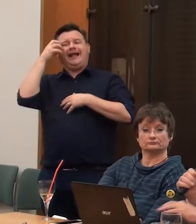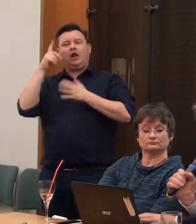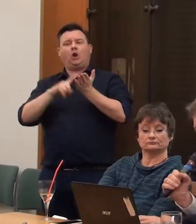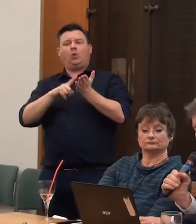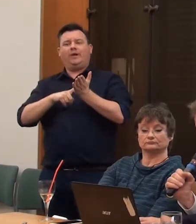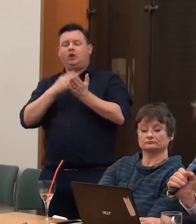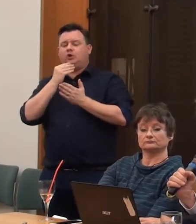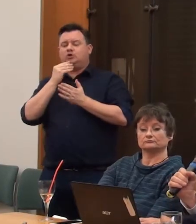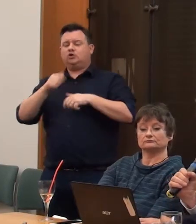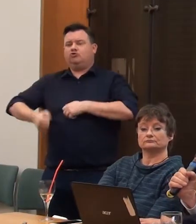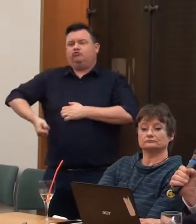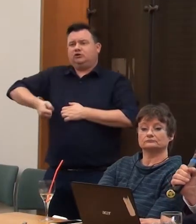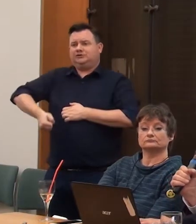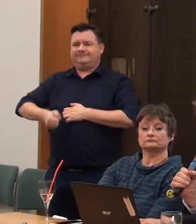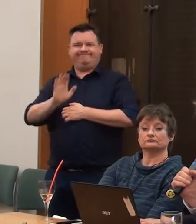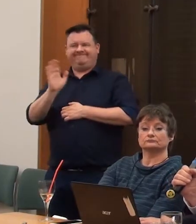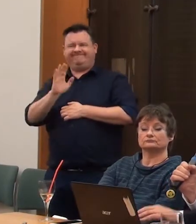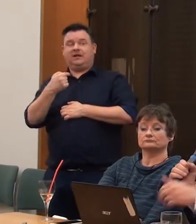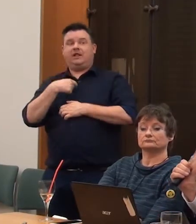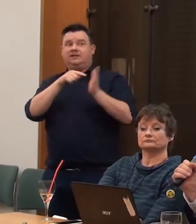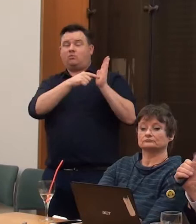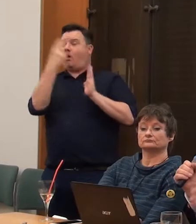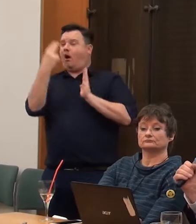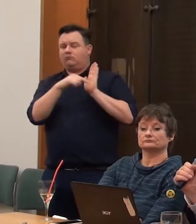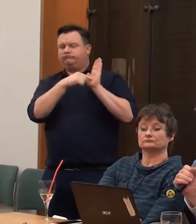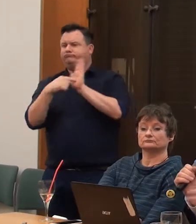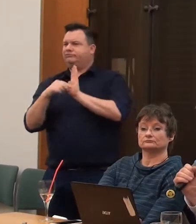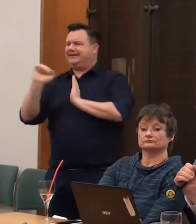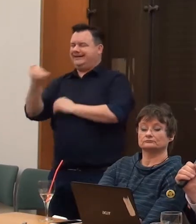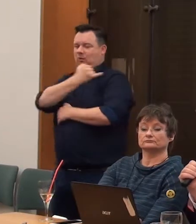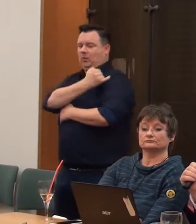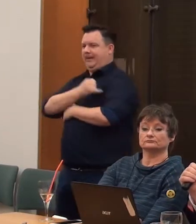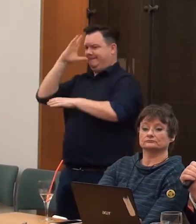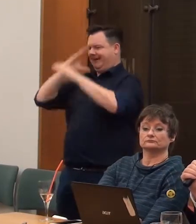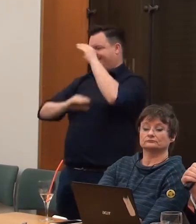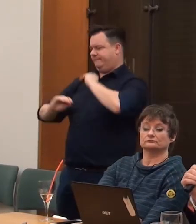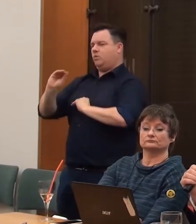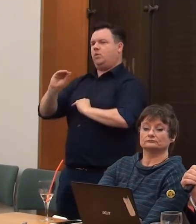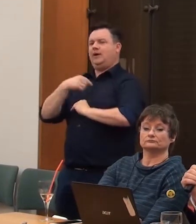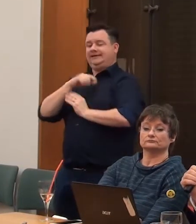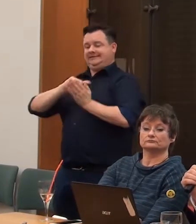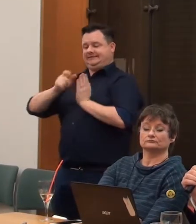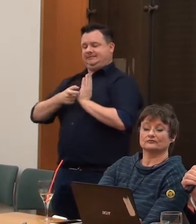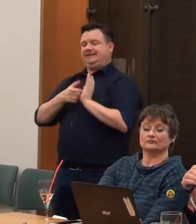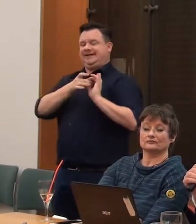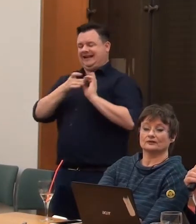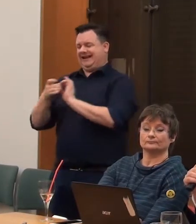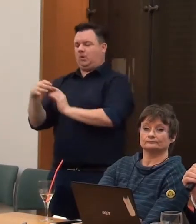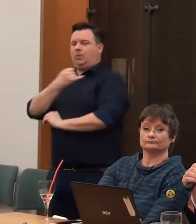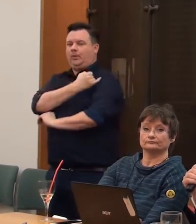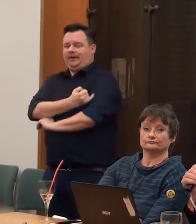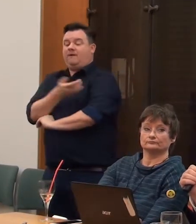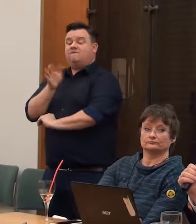crutches, this is a shine of his weakness. And so, metaphor that disability is linked with weakness